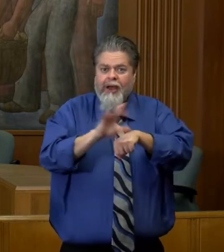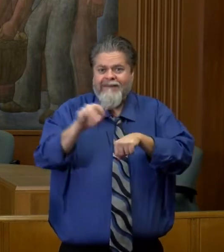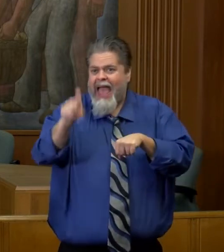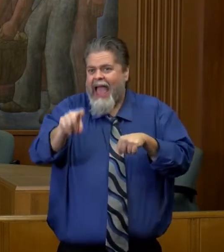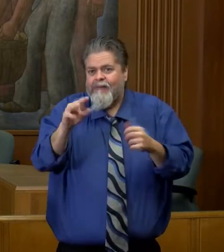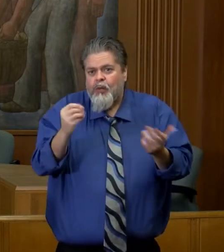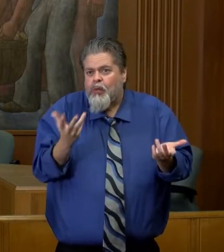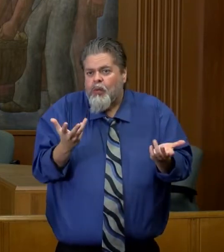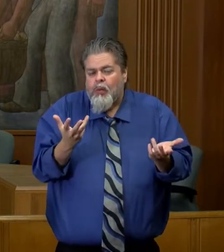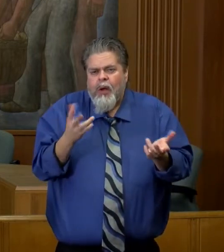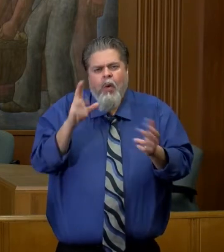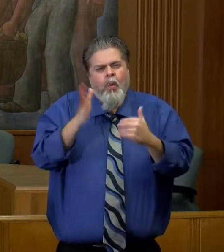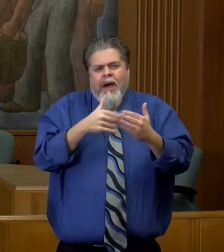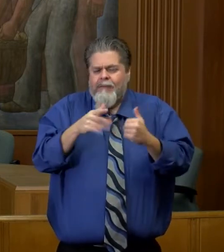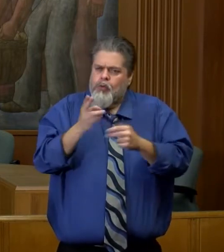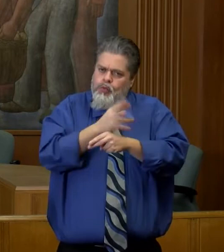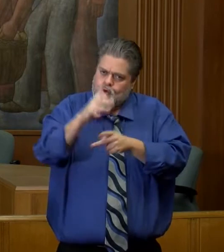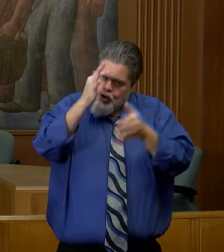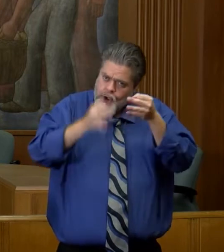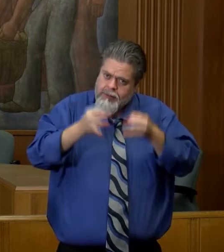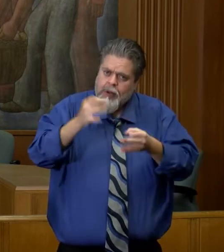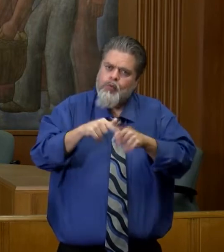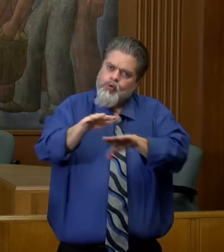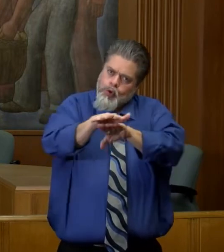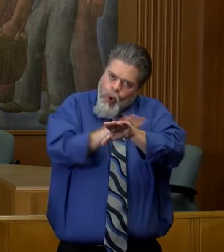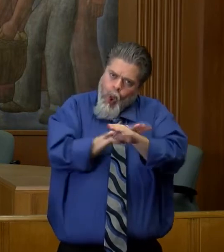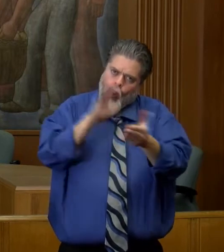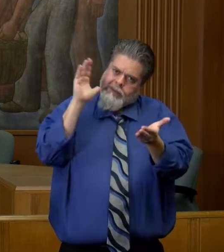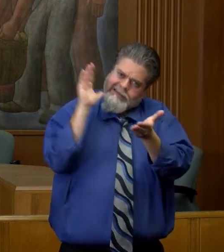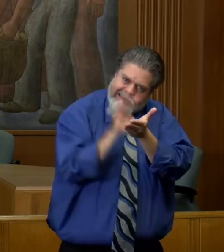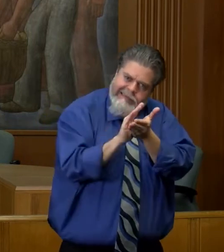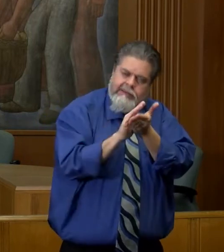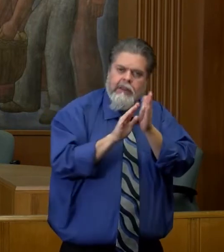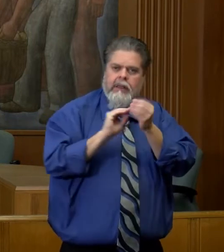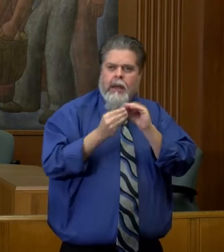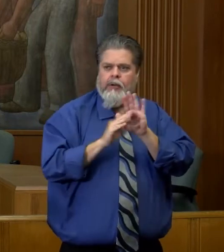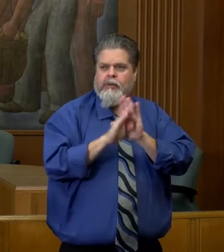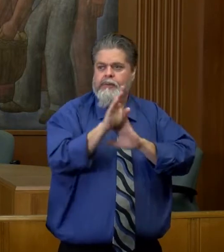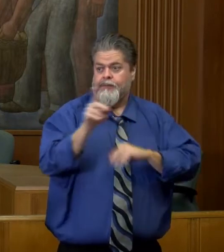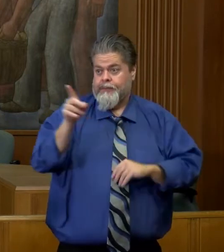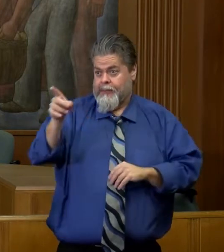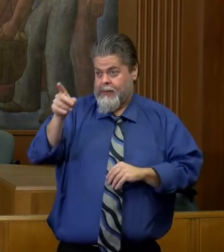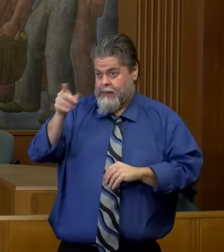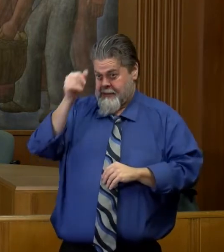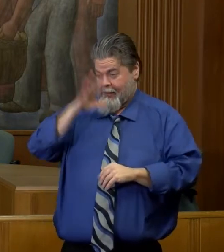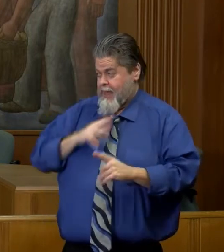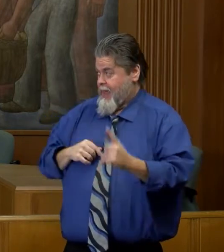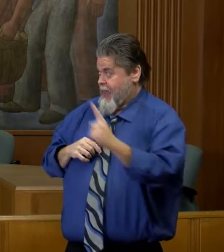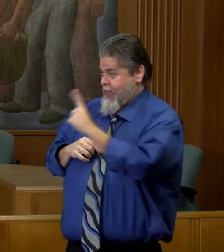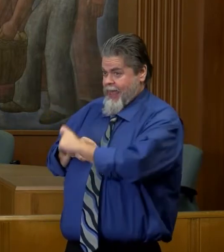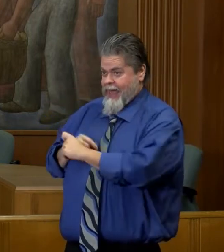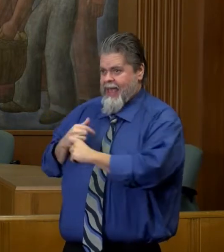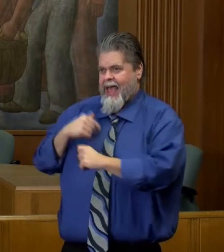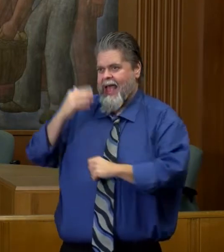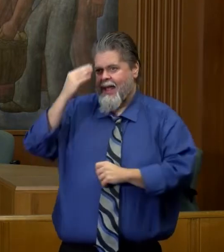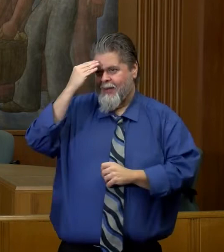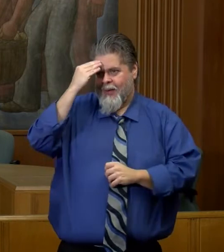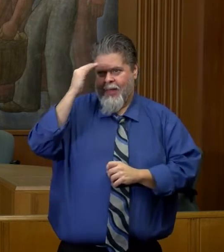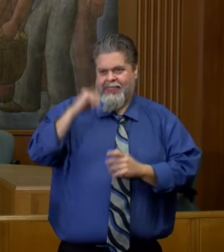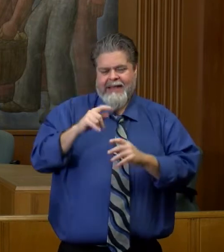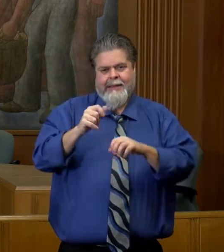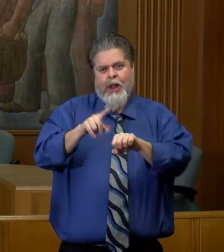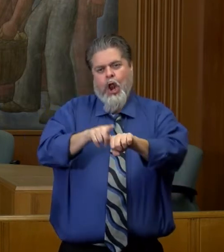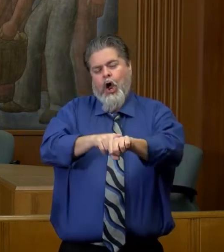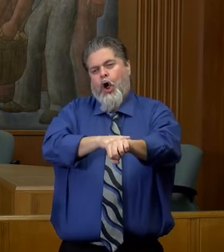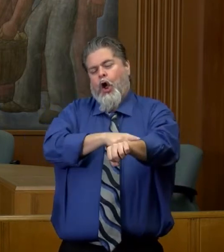tools that will help to slow that down. I'm going to apologize in advance to you and my colleagues who have been in a couple of long